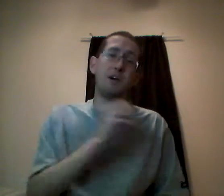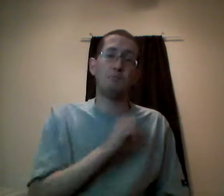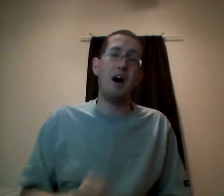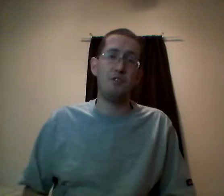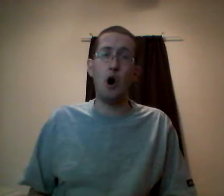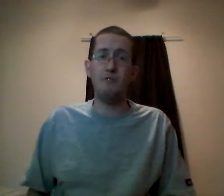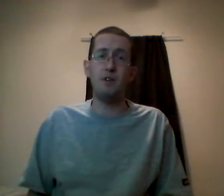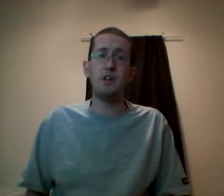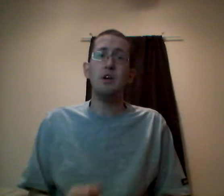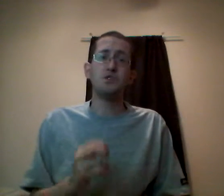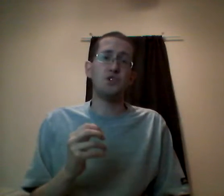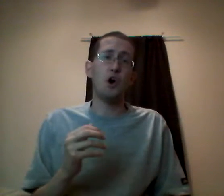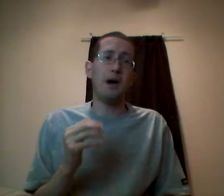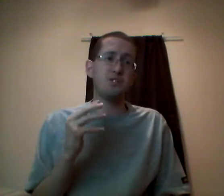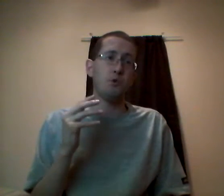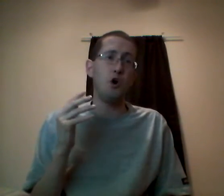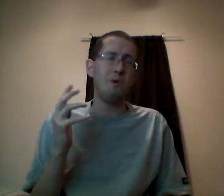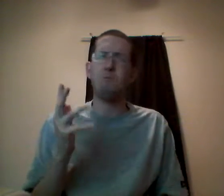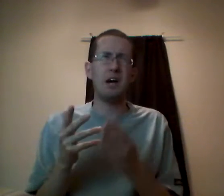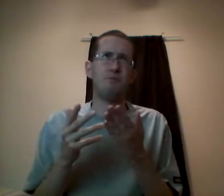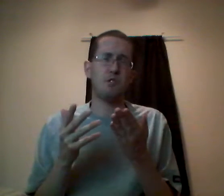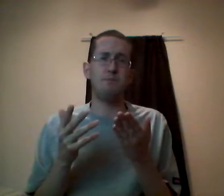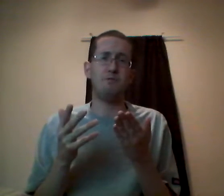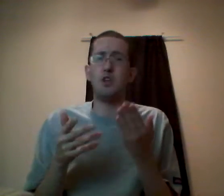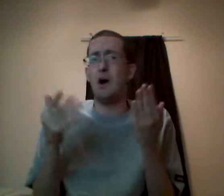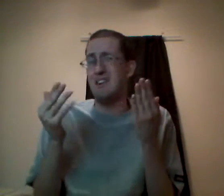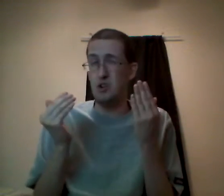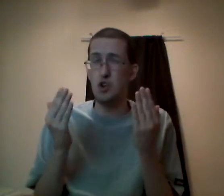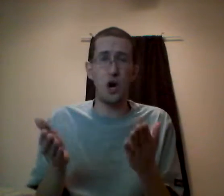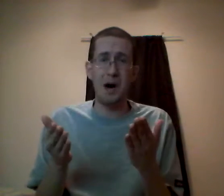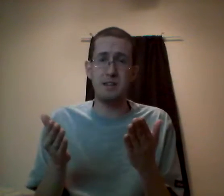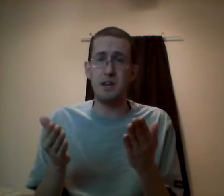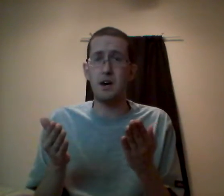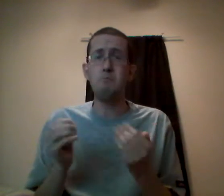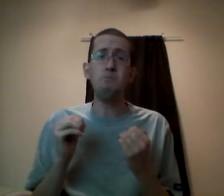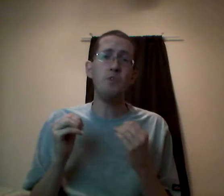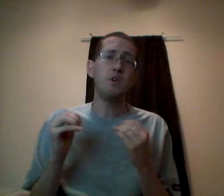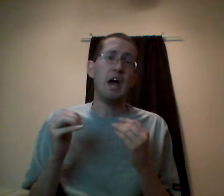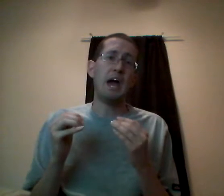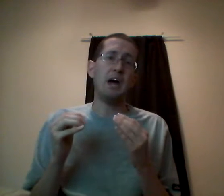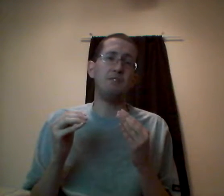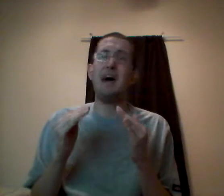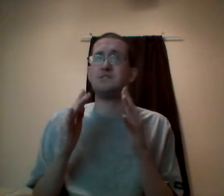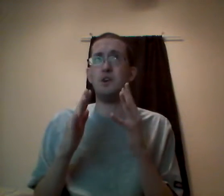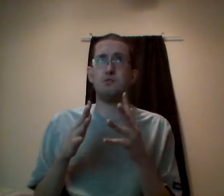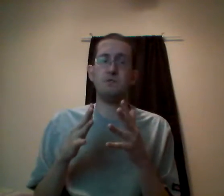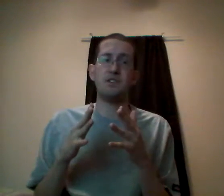make a profit off of it. So Hasbro may or may not have claimed that video. I have no idea. And that's another, as